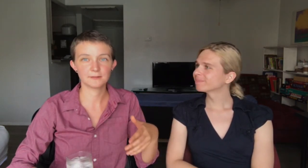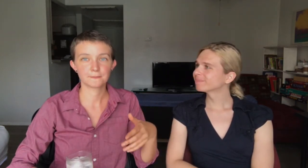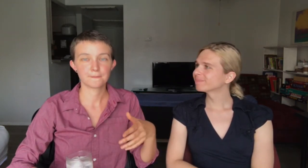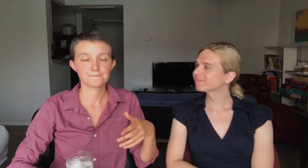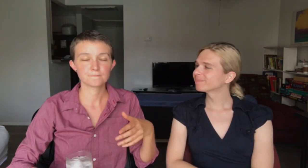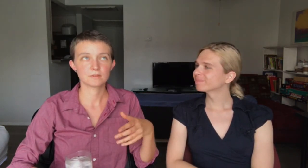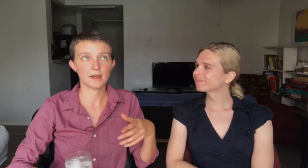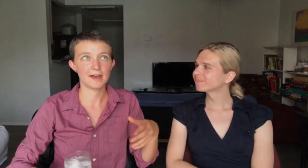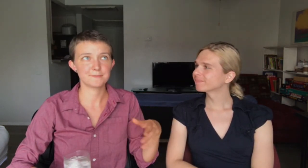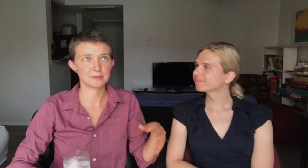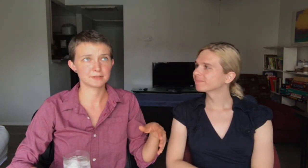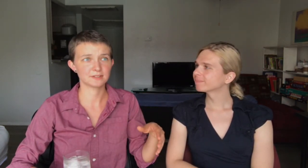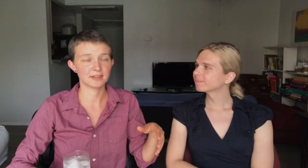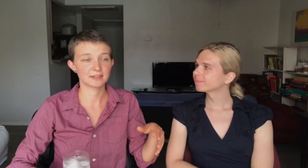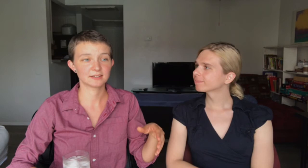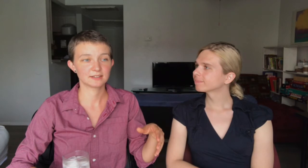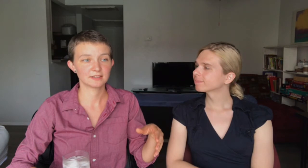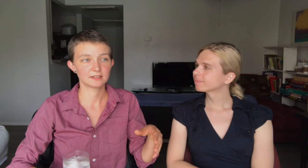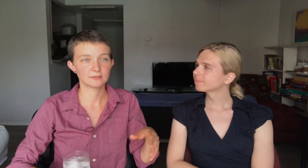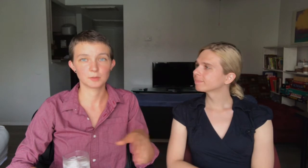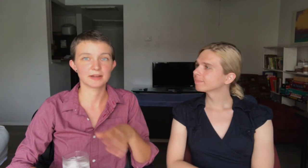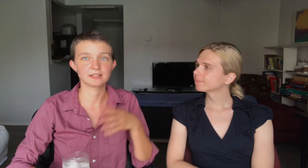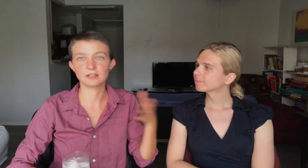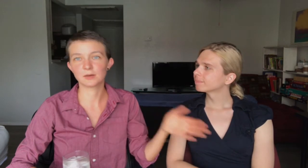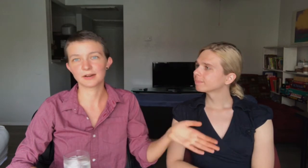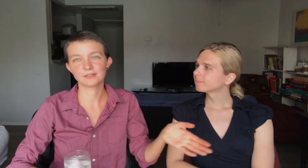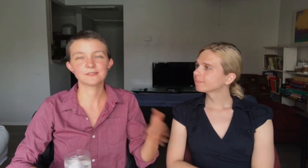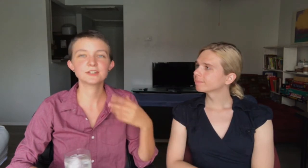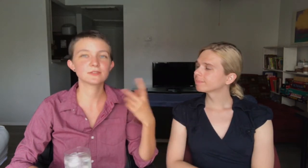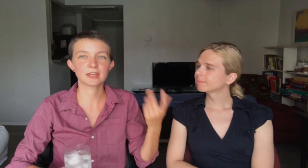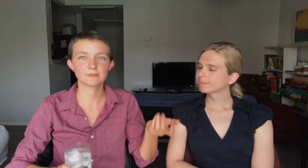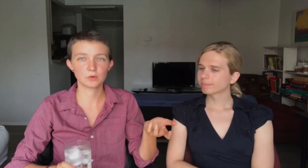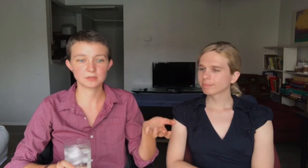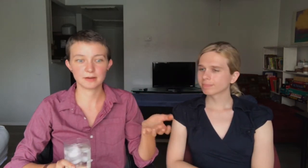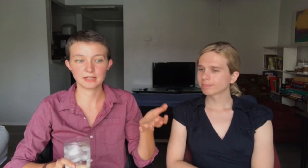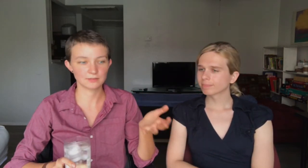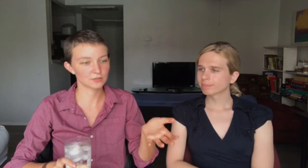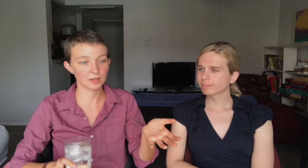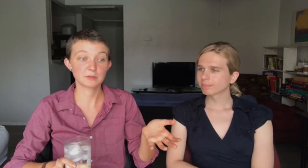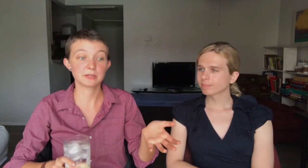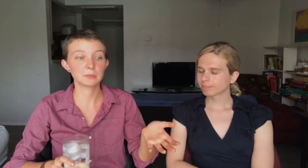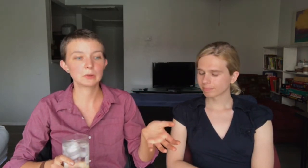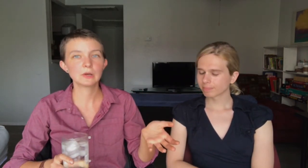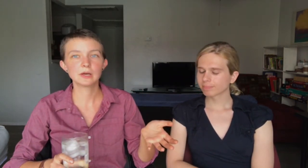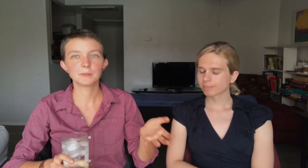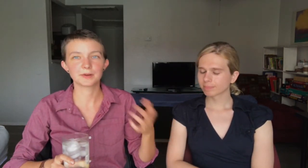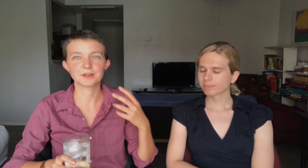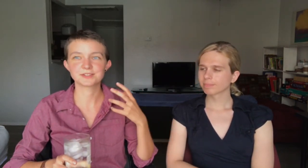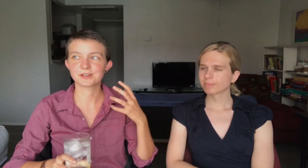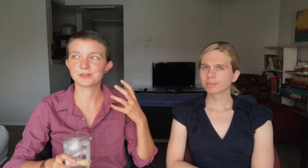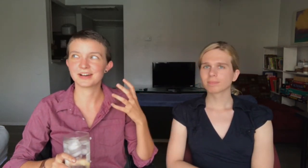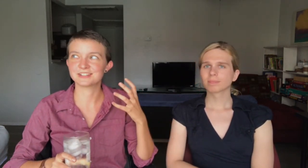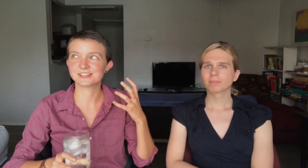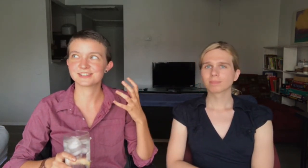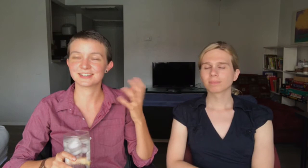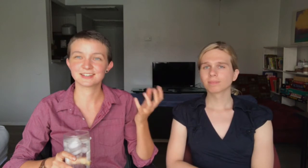have been able to like, for the past year or whatever. First of all, I can't afford to buy gifts for a lot of people. But also, I just think